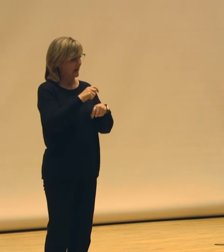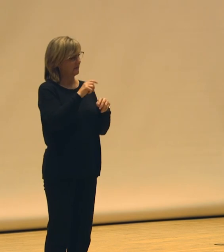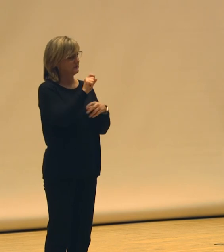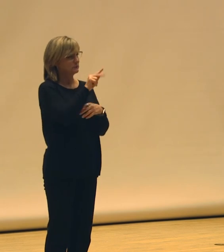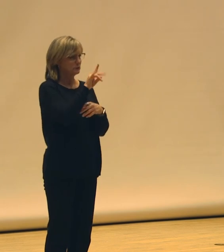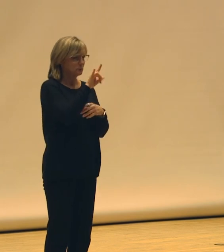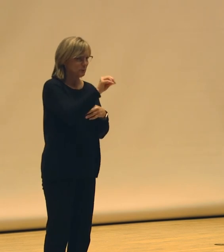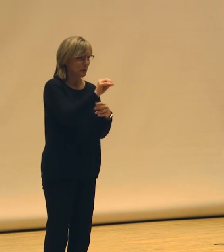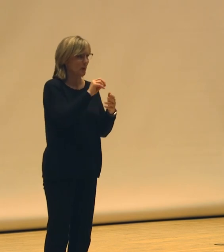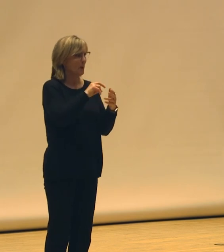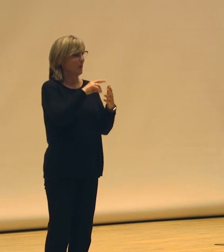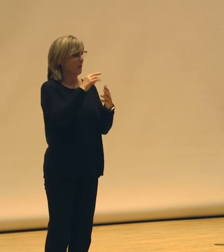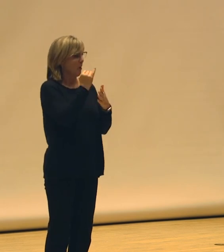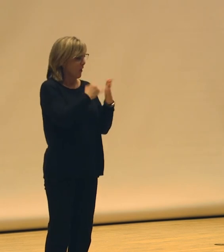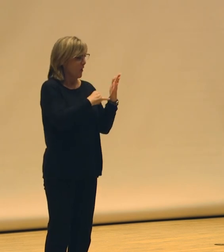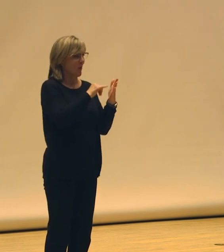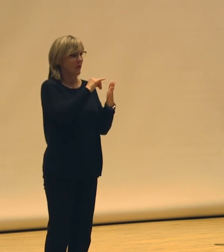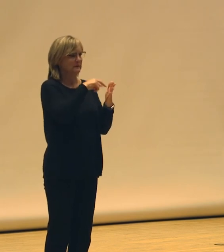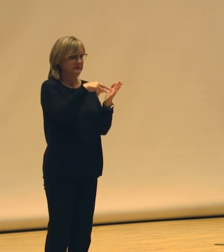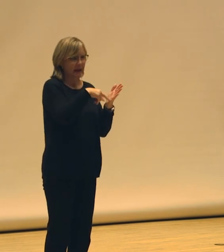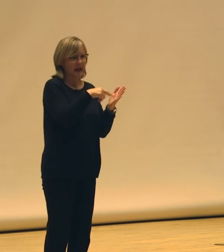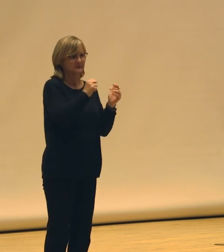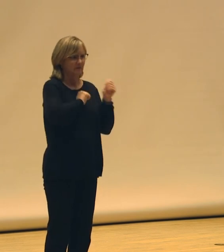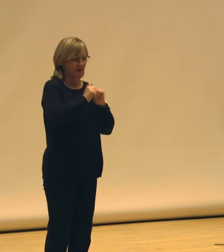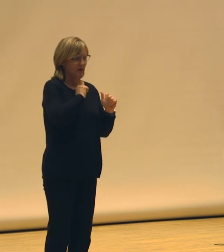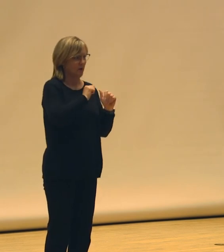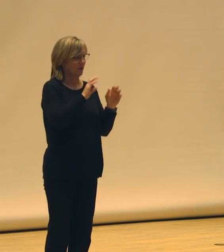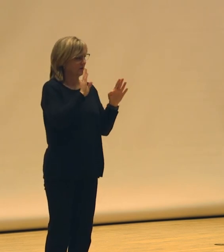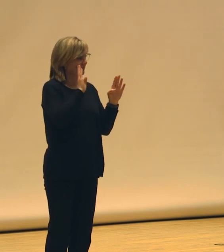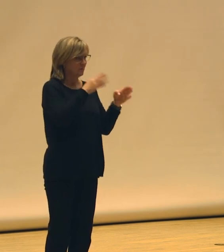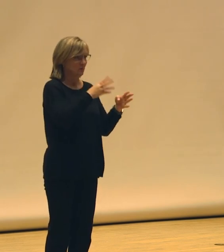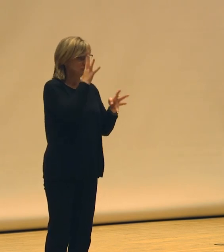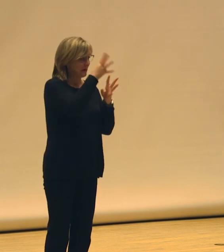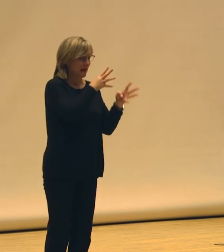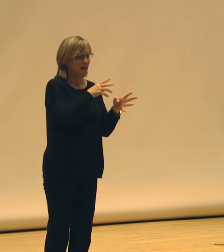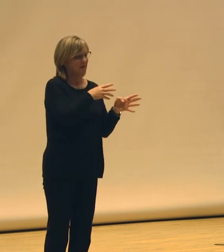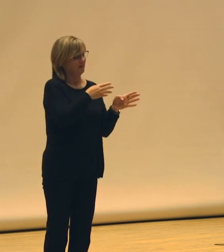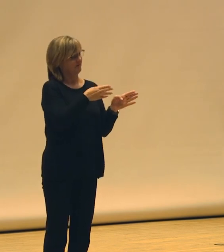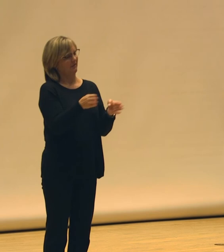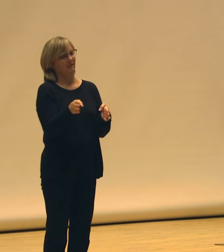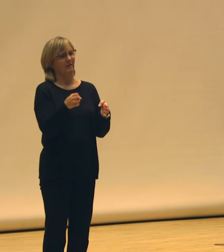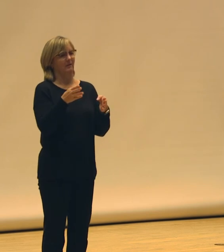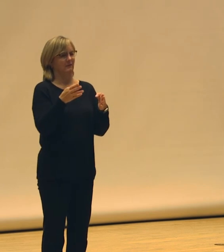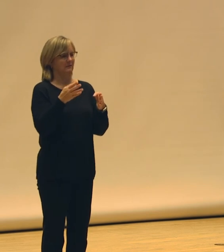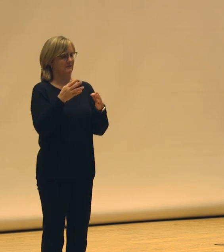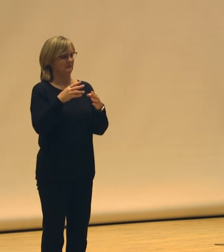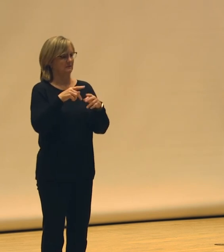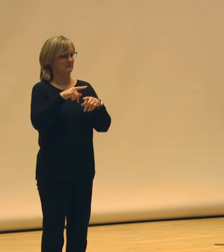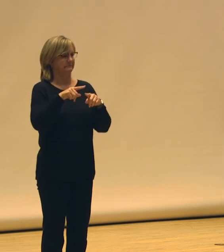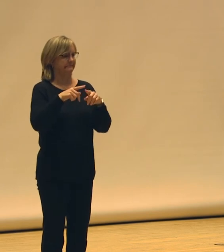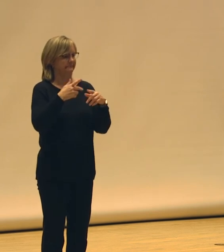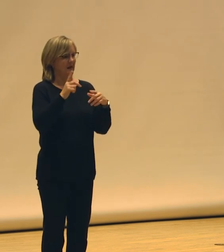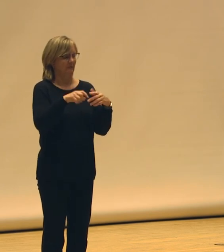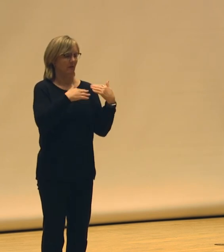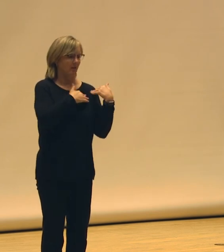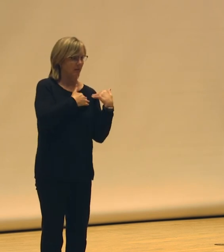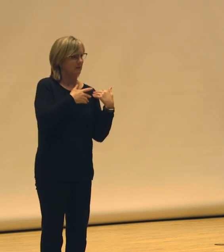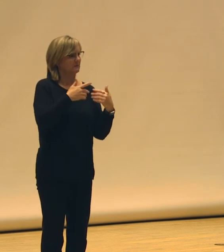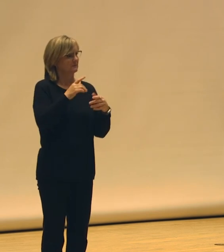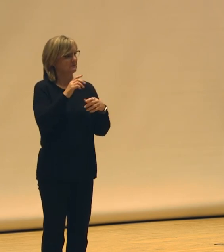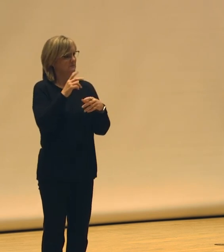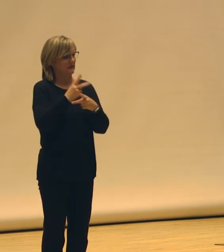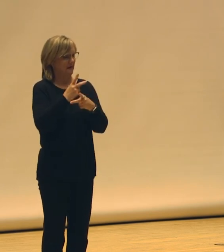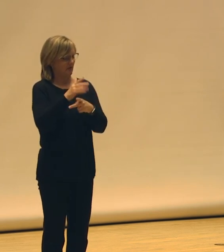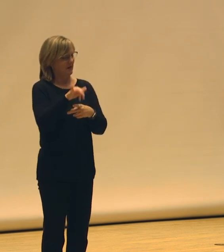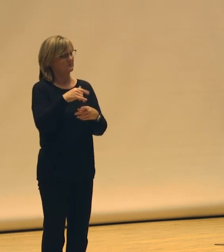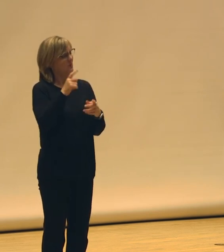art studio, the dance studio, in the theater, creating their work, and is something that we need to reinvestigate and rebalance.